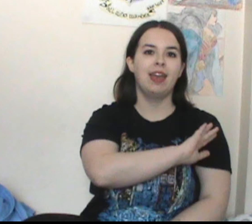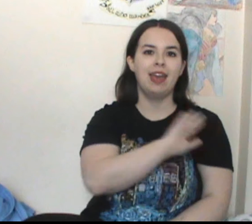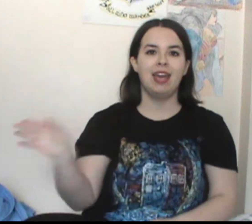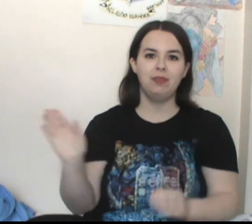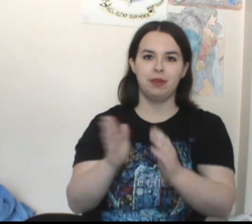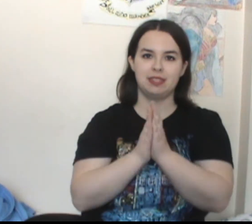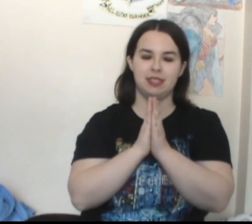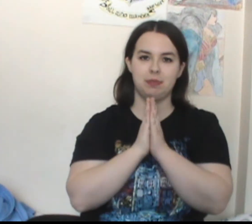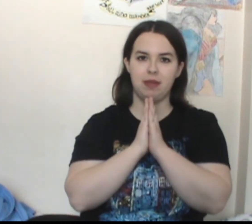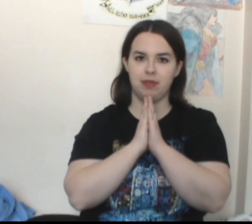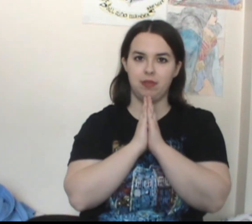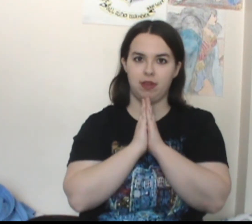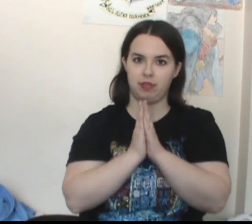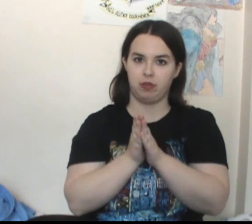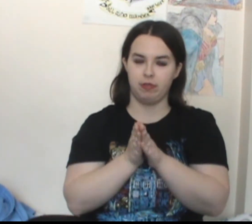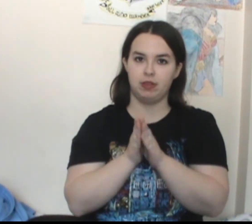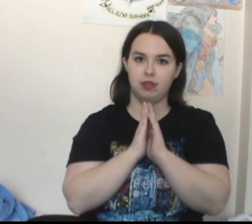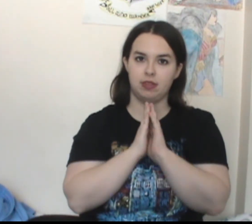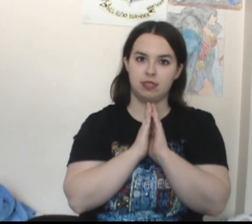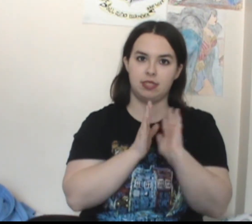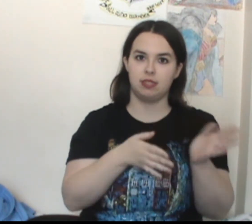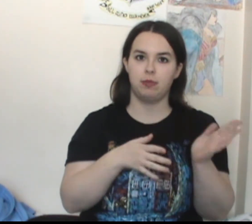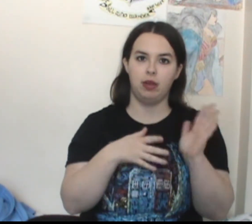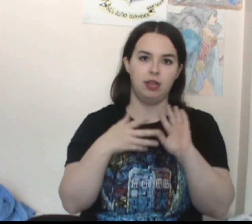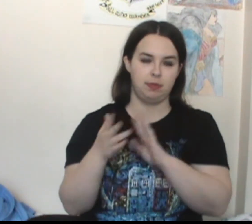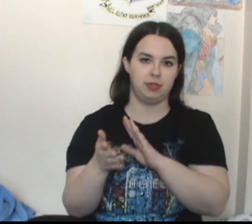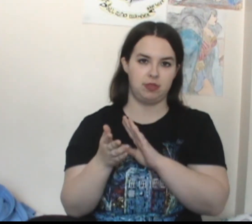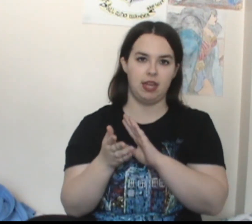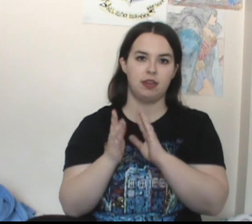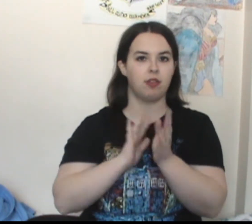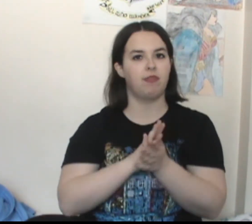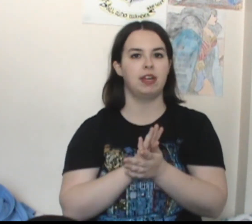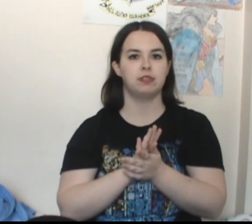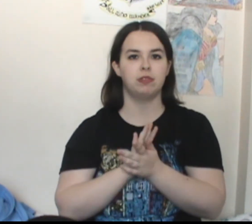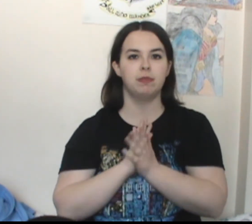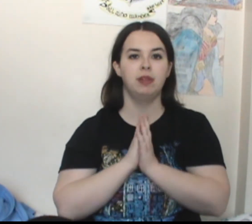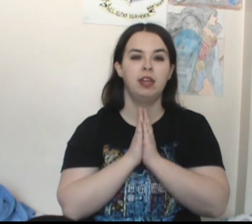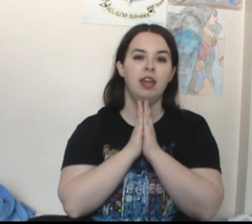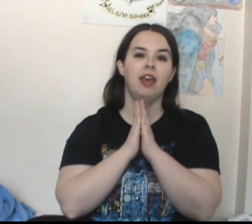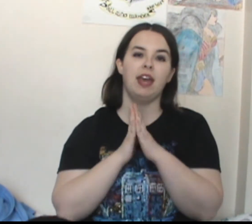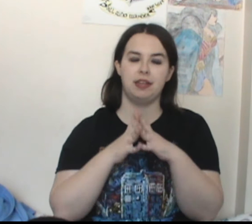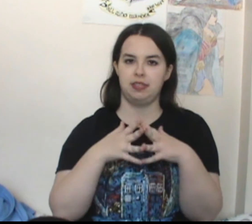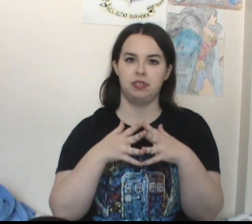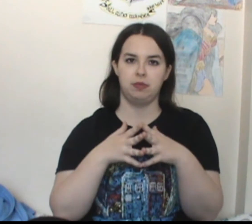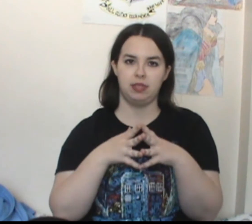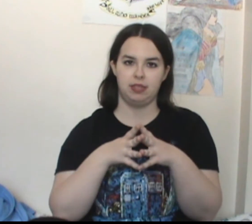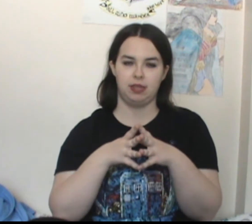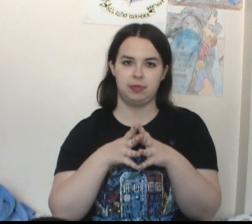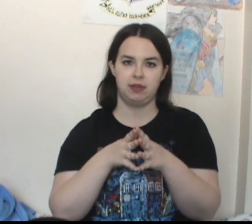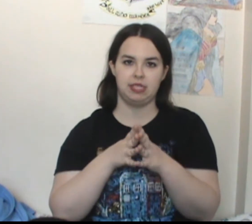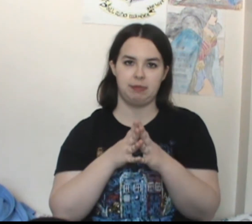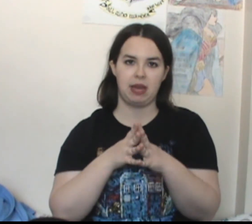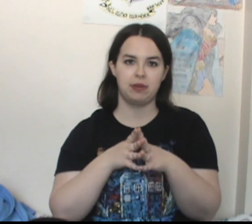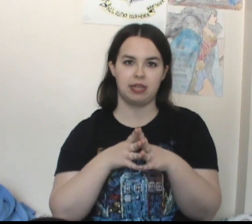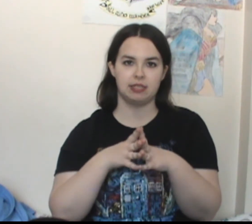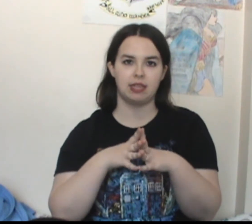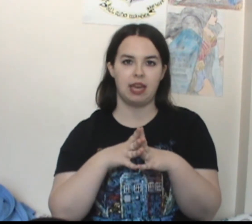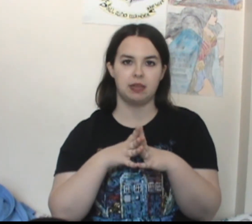Hey everyone, this is my review of the Orville, Season 1, Episode 10, called Firestorm. And essentially what this episode is about is that